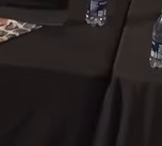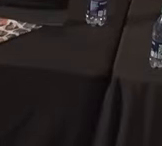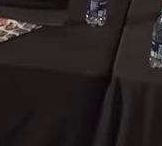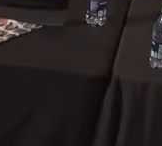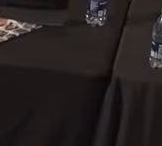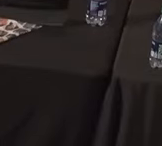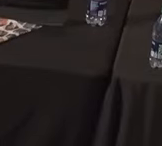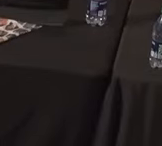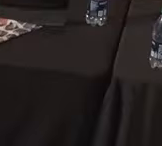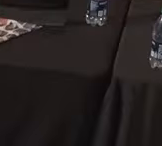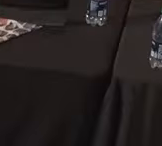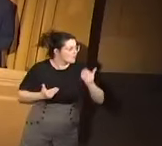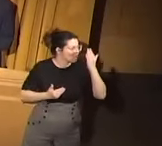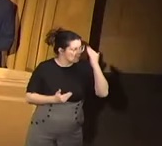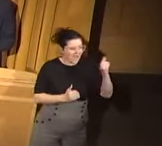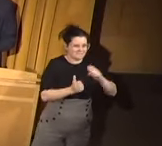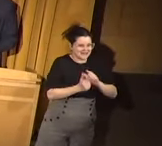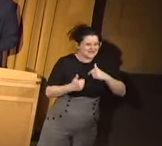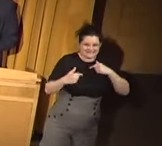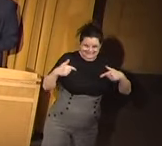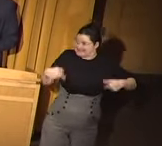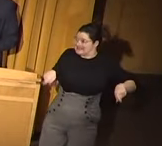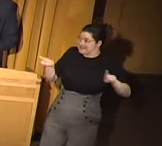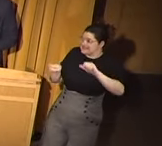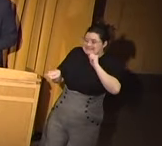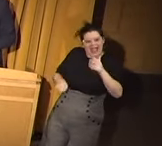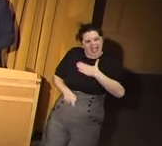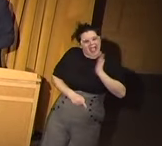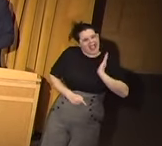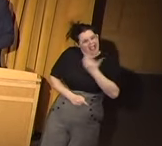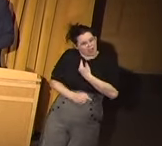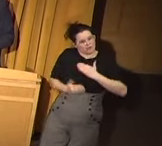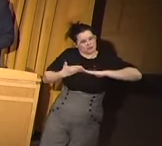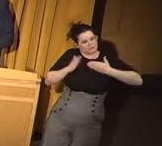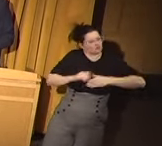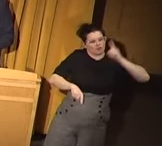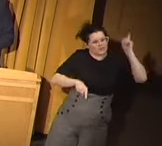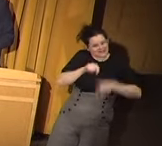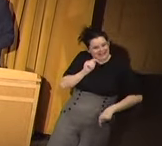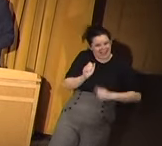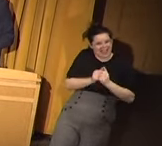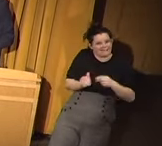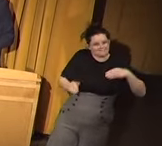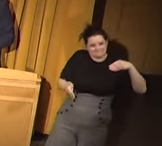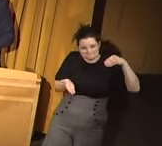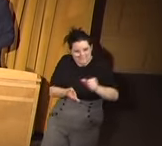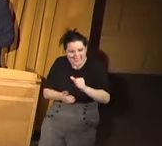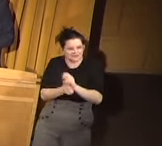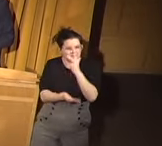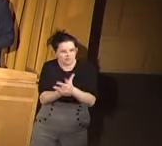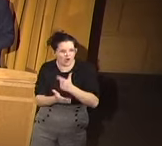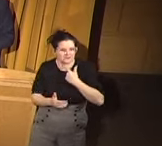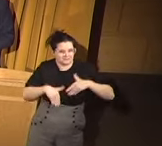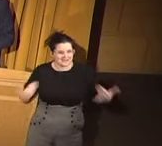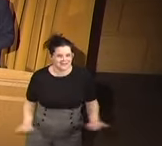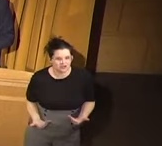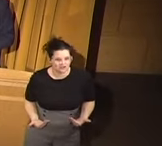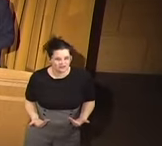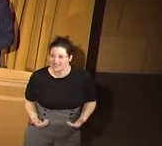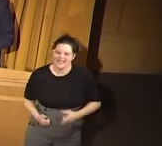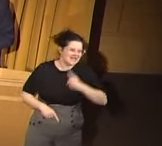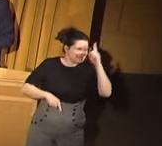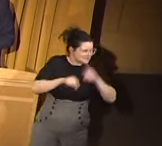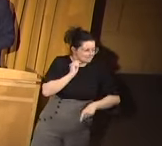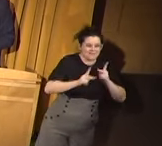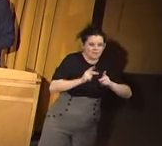here, because this ain't in our community, who can't pay the cost to come here. This is in our